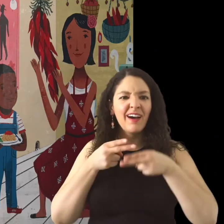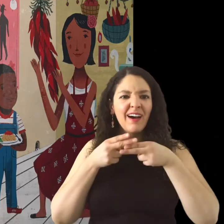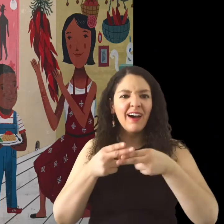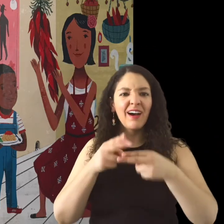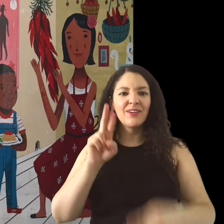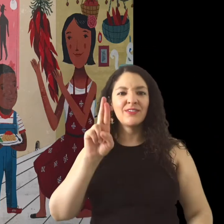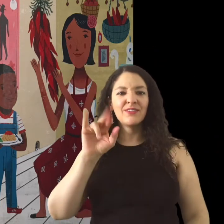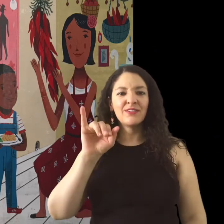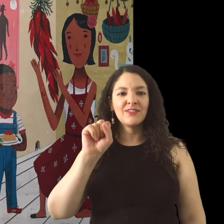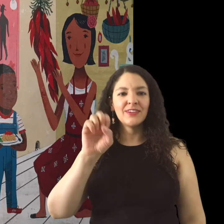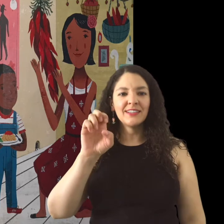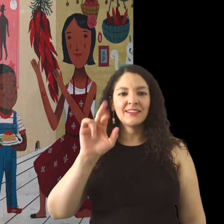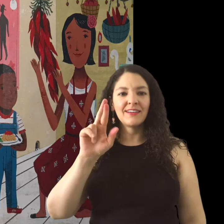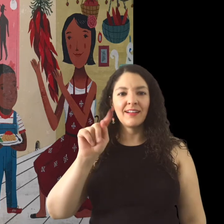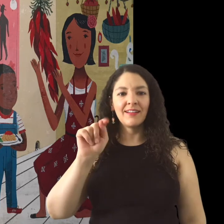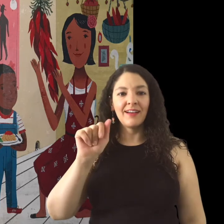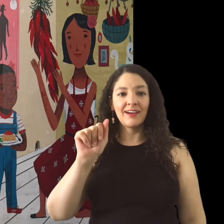Red is a Ristra